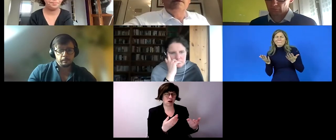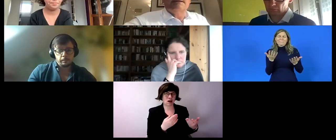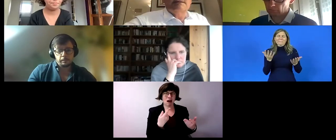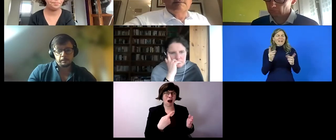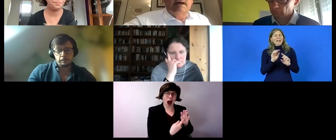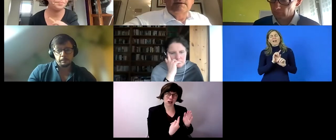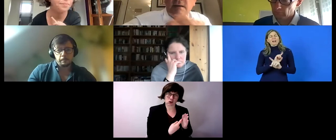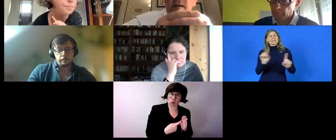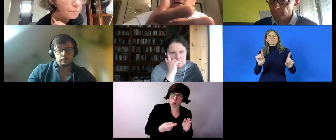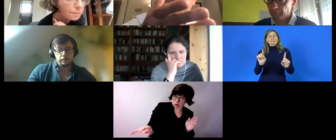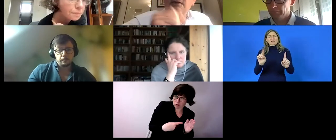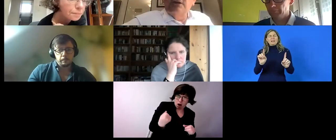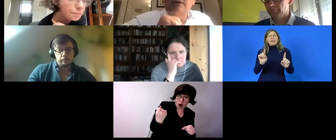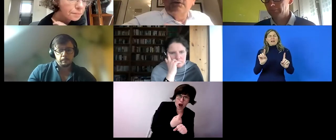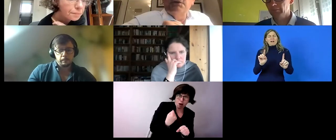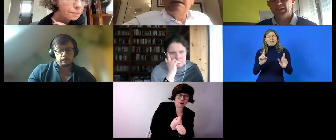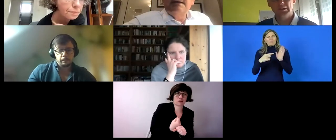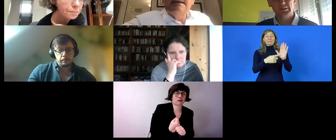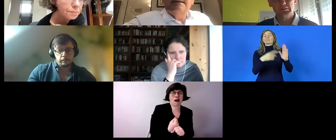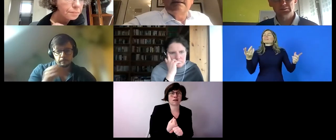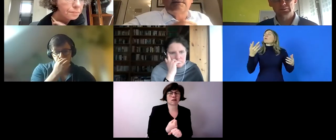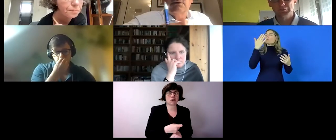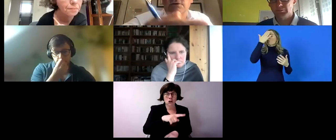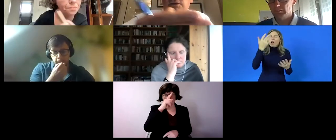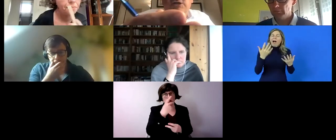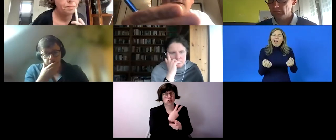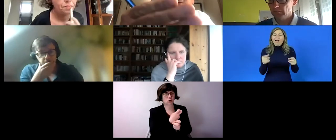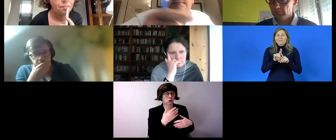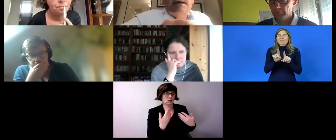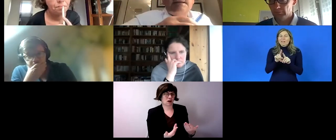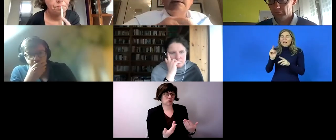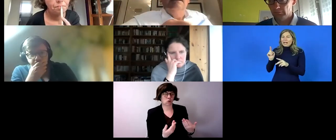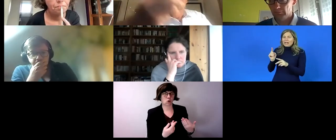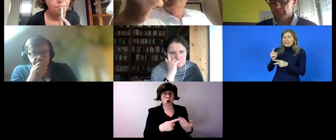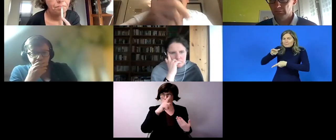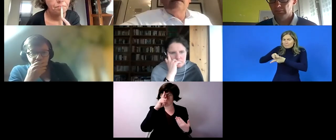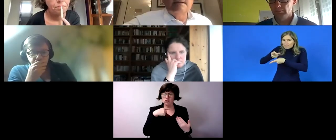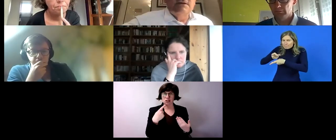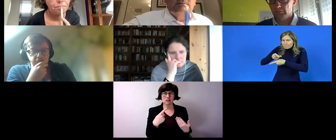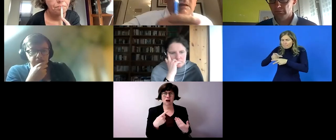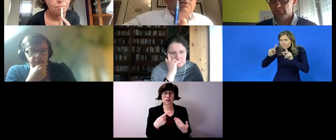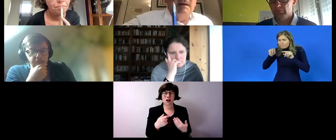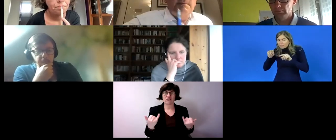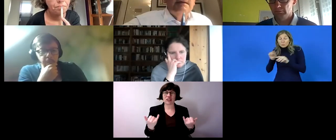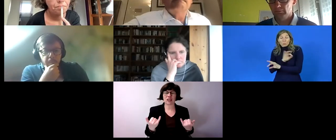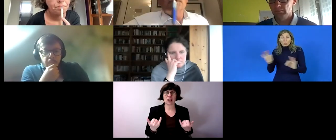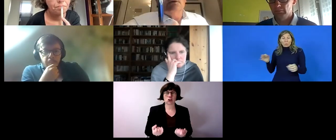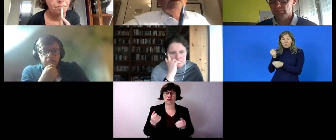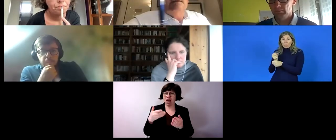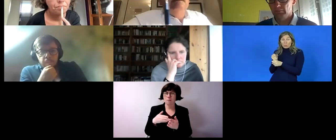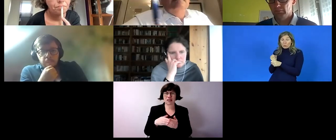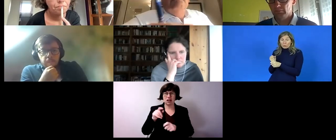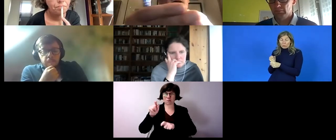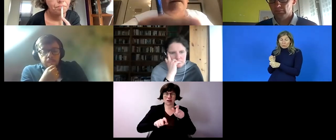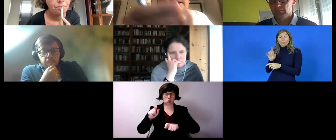countries you have a sort of daycare system in place where you do not work but in germany and in austria